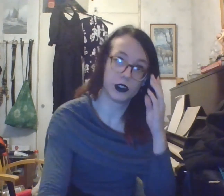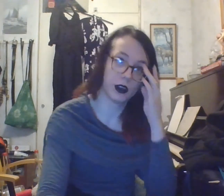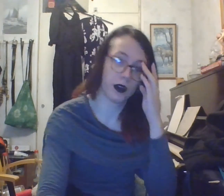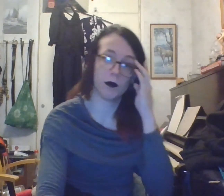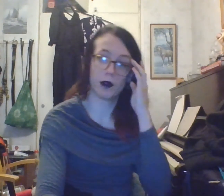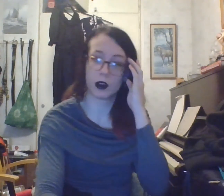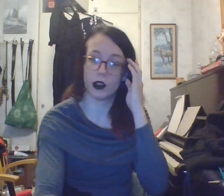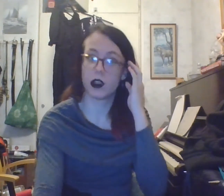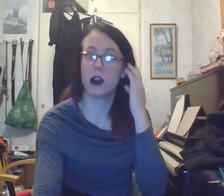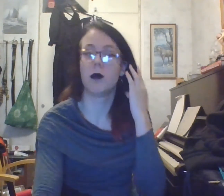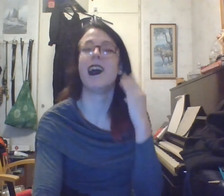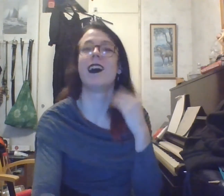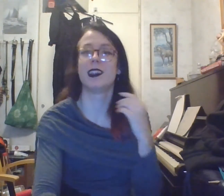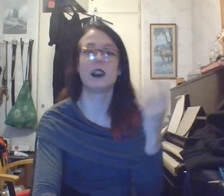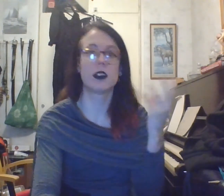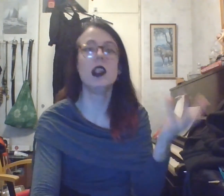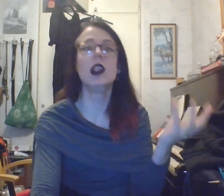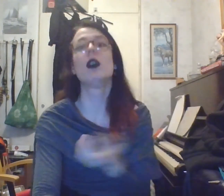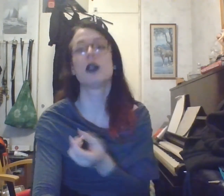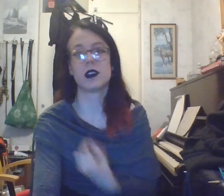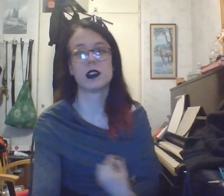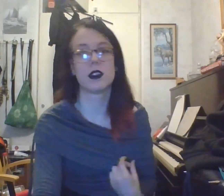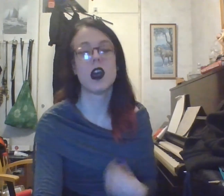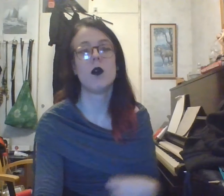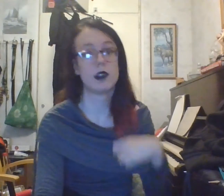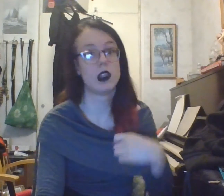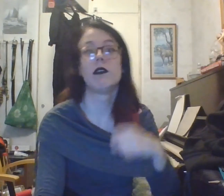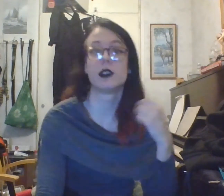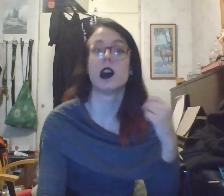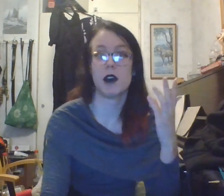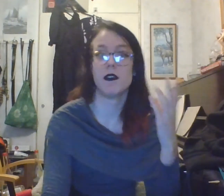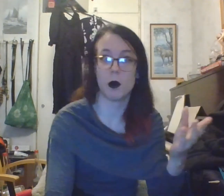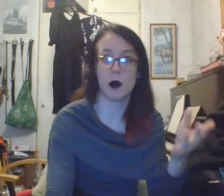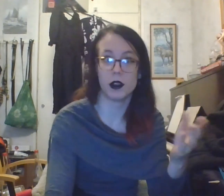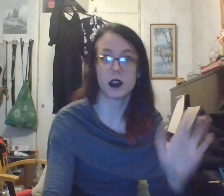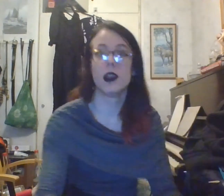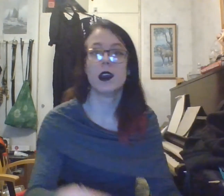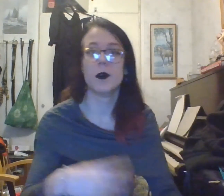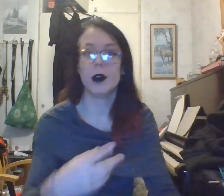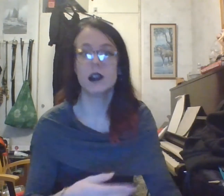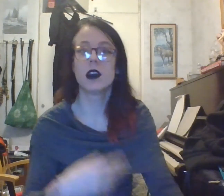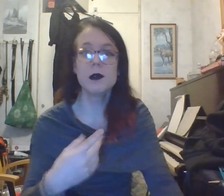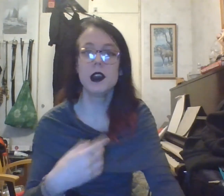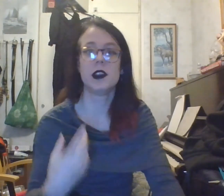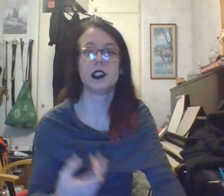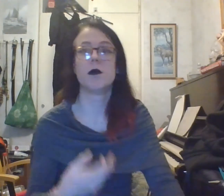consume there. It's a long sentence with a lot of heavy words. Common ownership basically